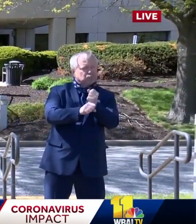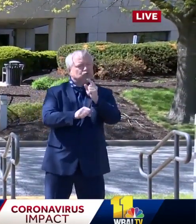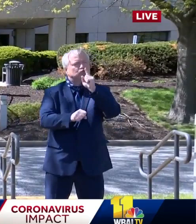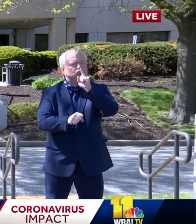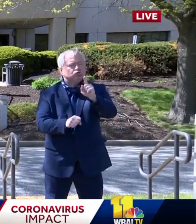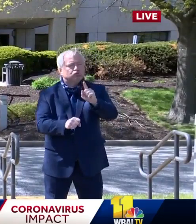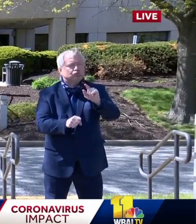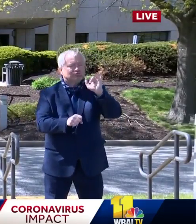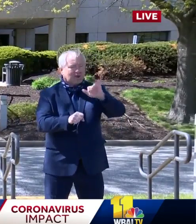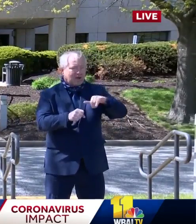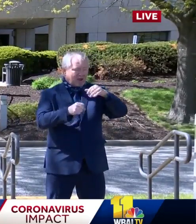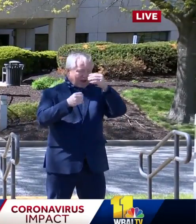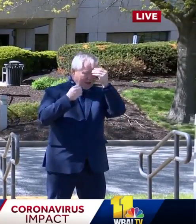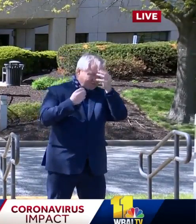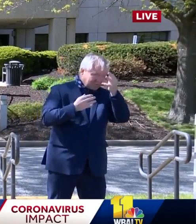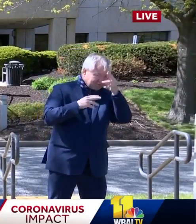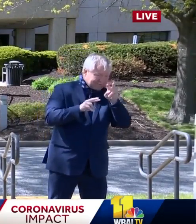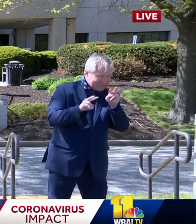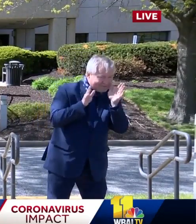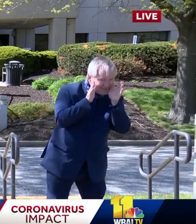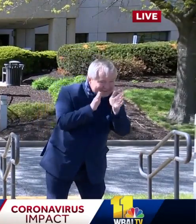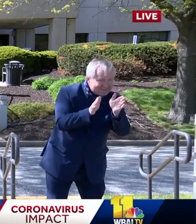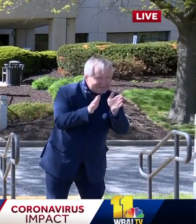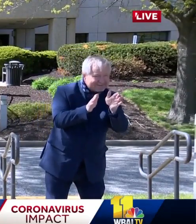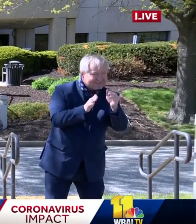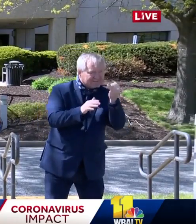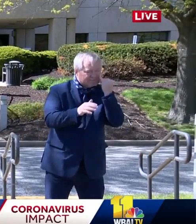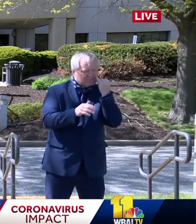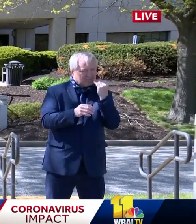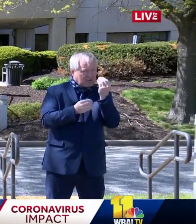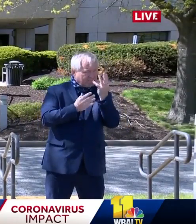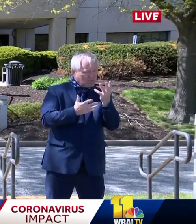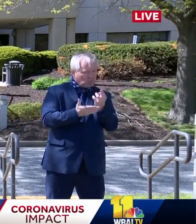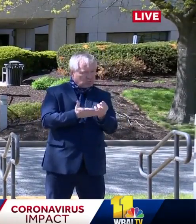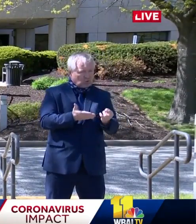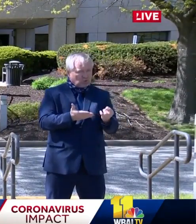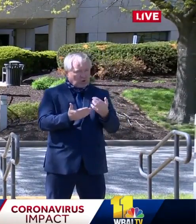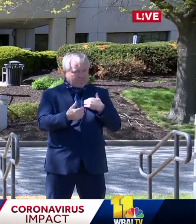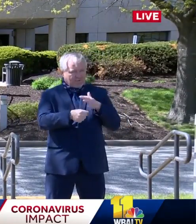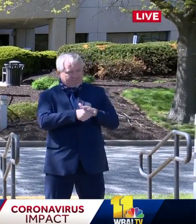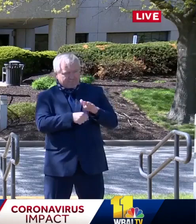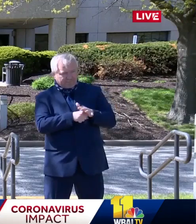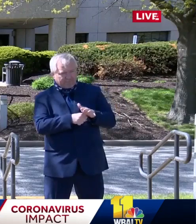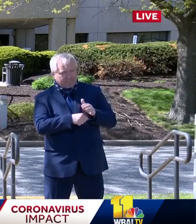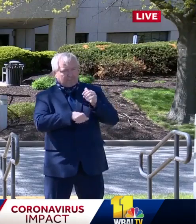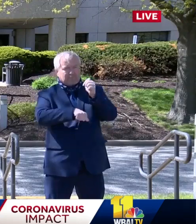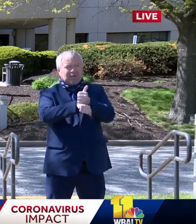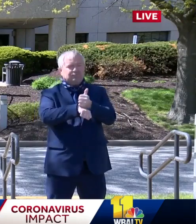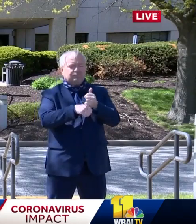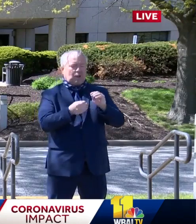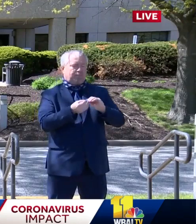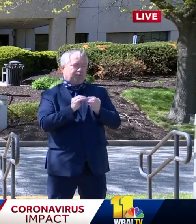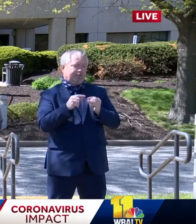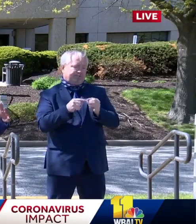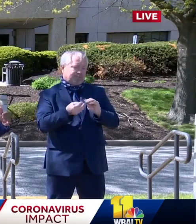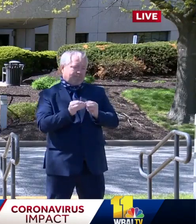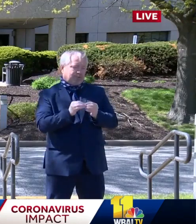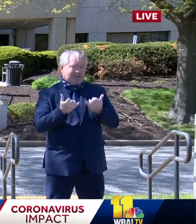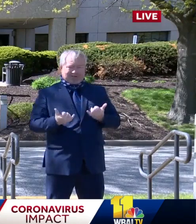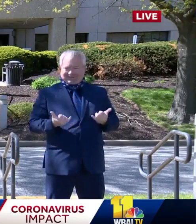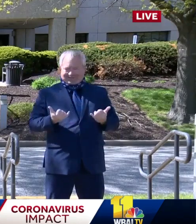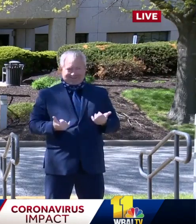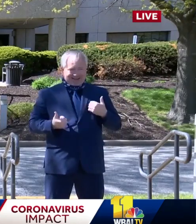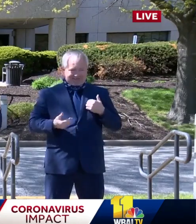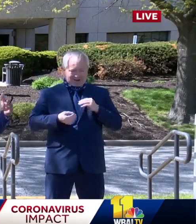a focus on the needed resources based on the incidence of the disease that we're able to